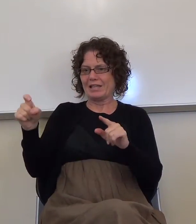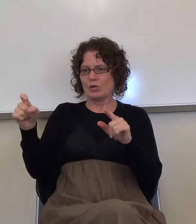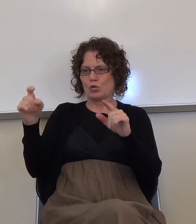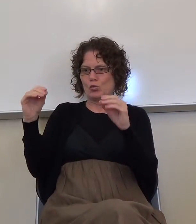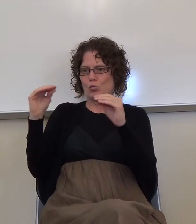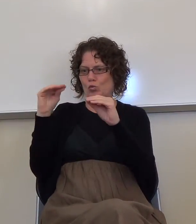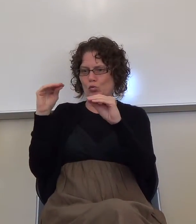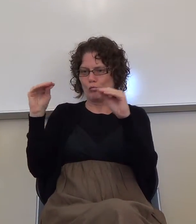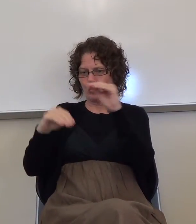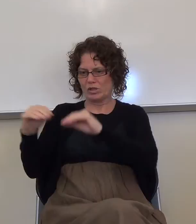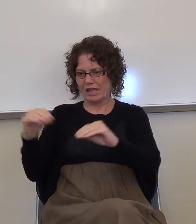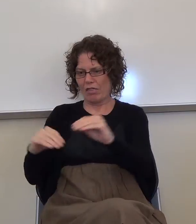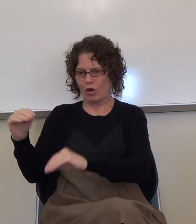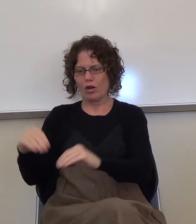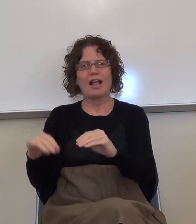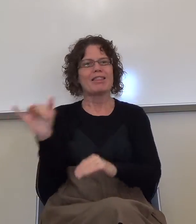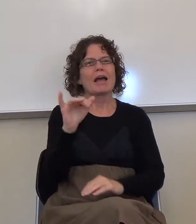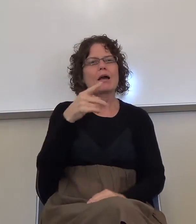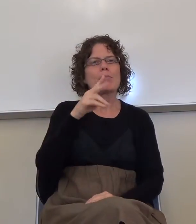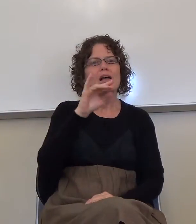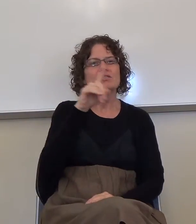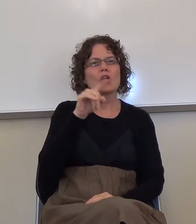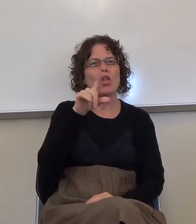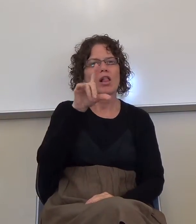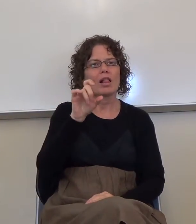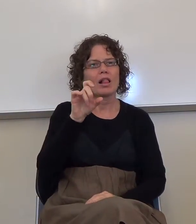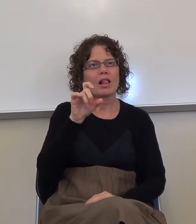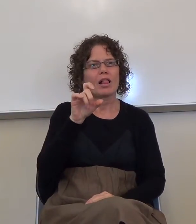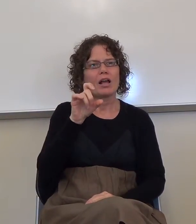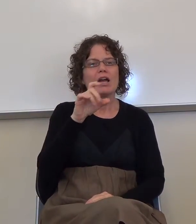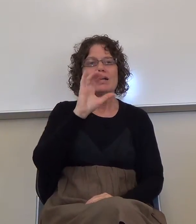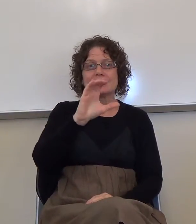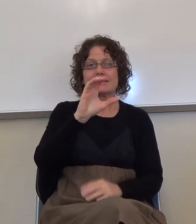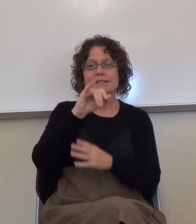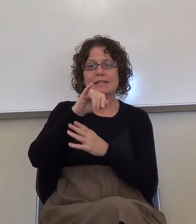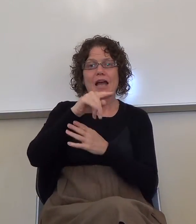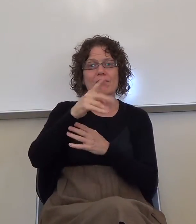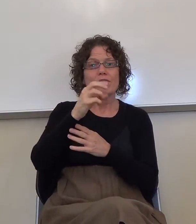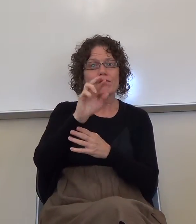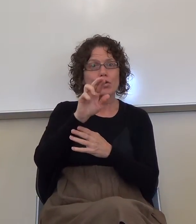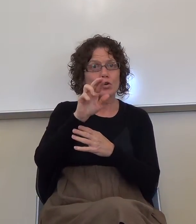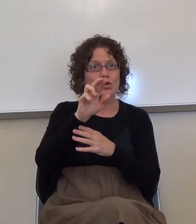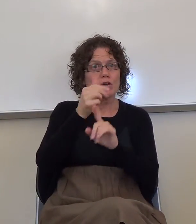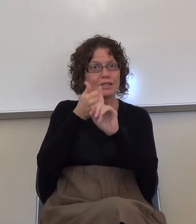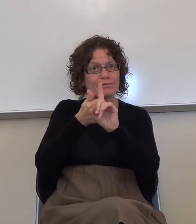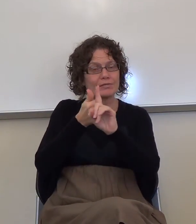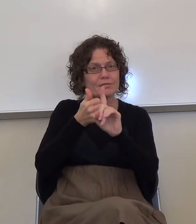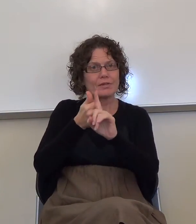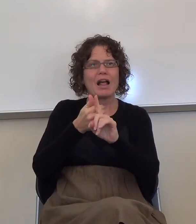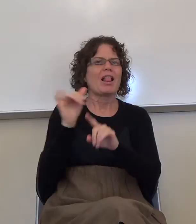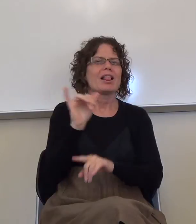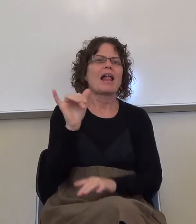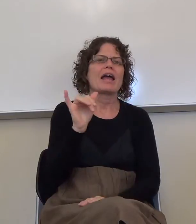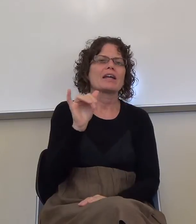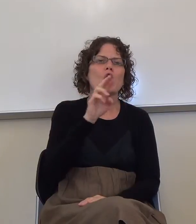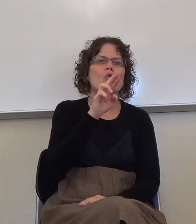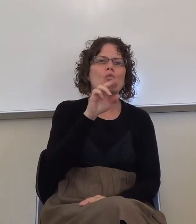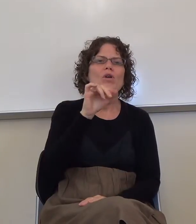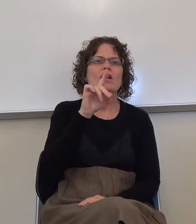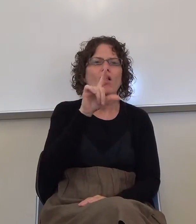So, you're close. You're on the right track. Yeah. A cipher is a riddle or a puzzle. You say, this